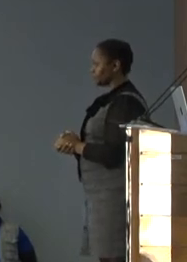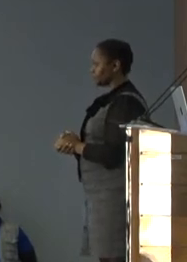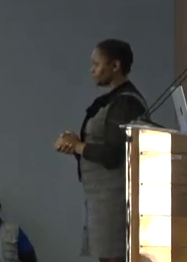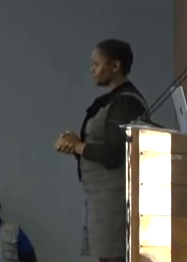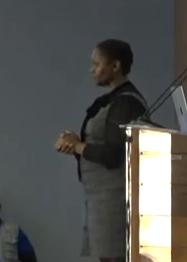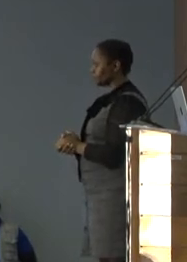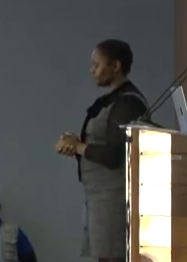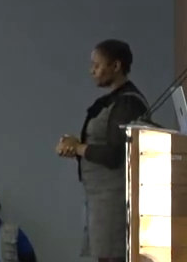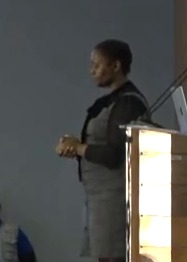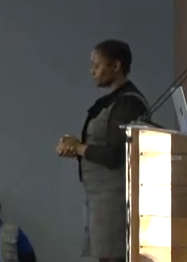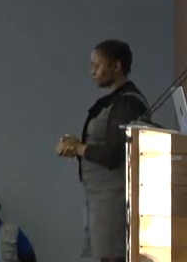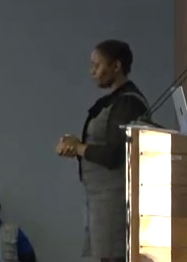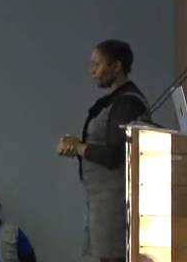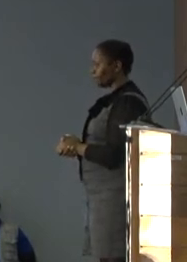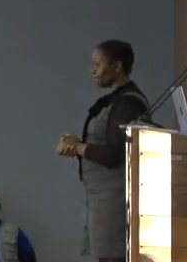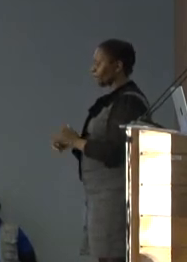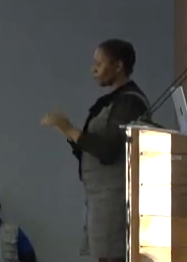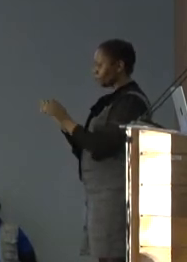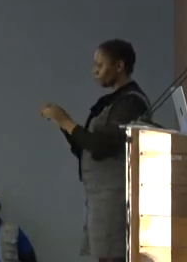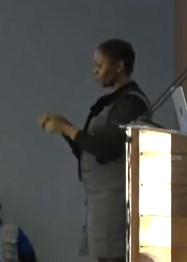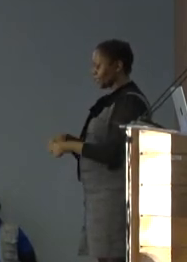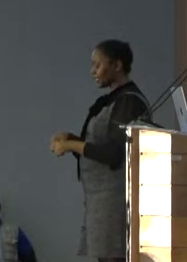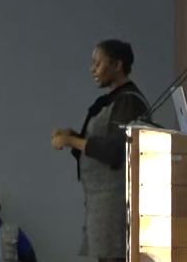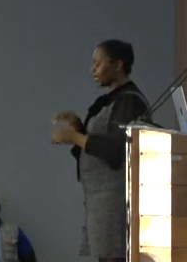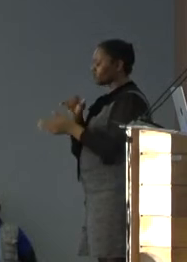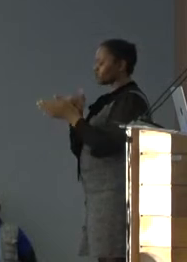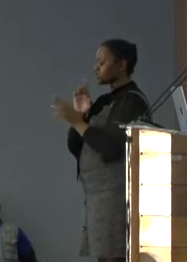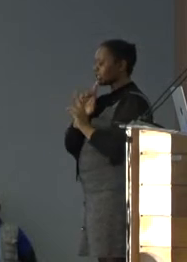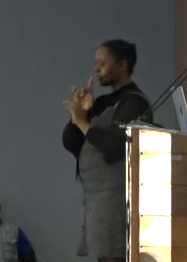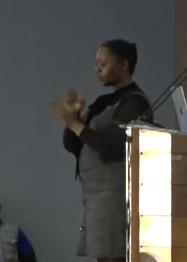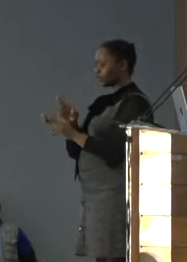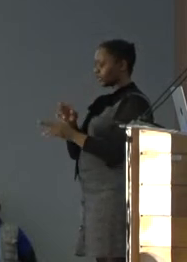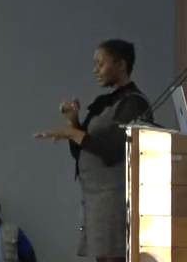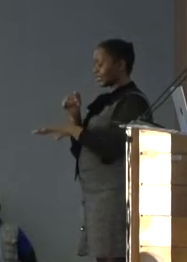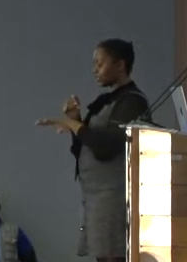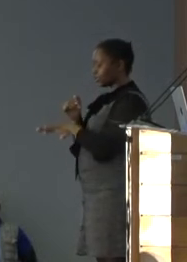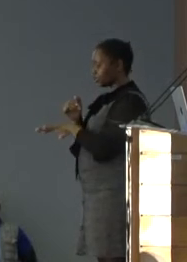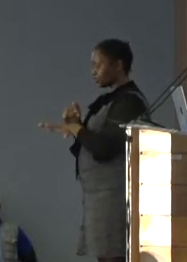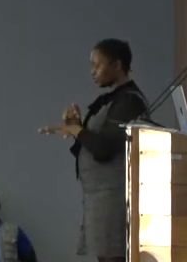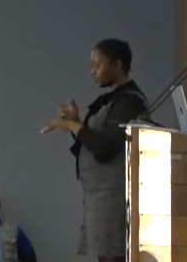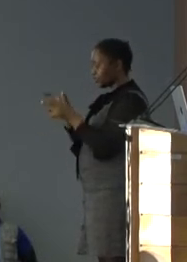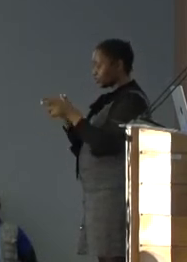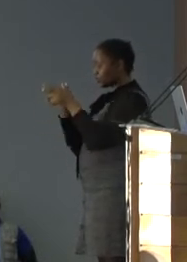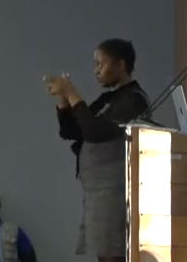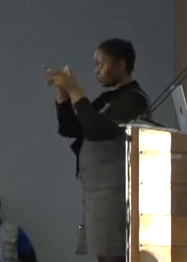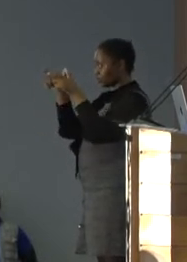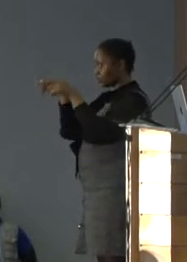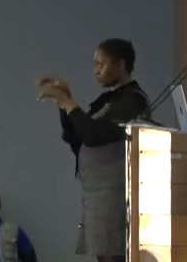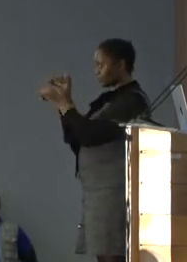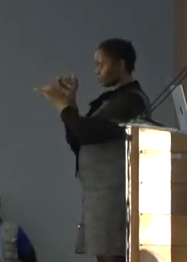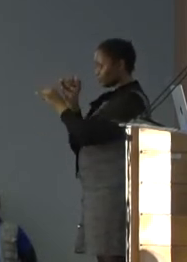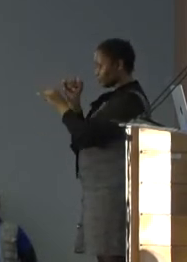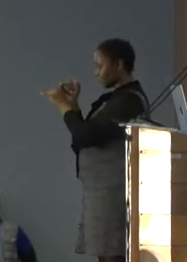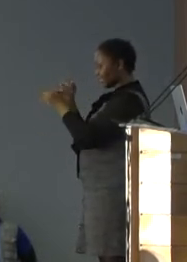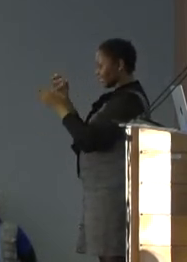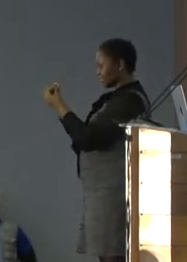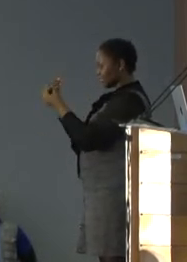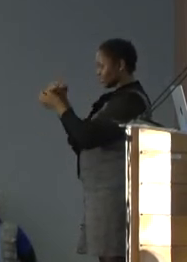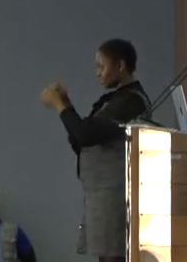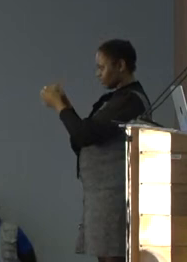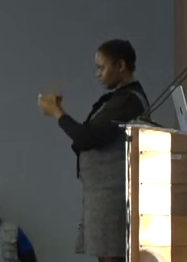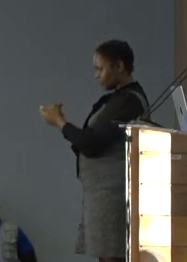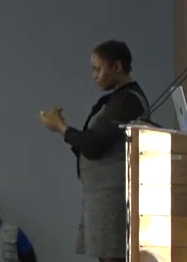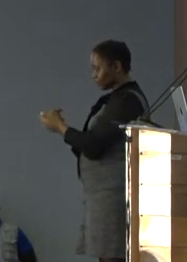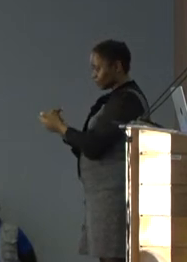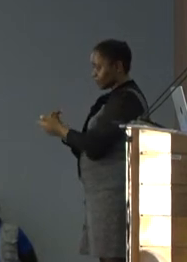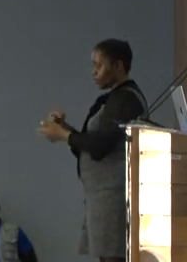Thus, even though I just reported earlier that at the broader institutional level, there appears to be deep chasms